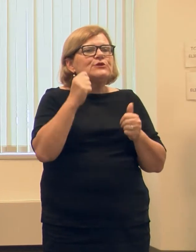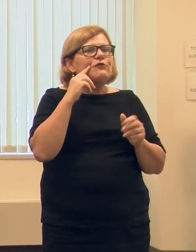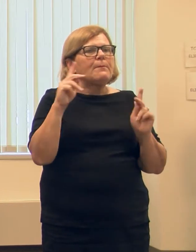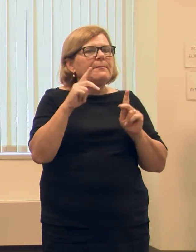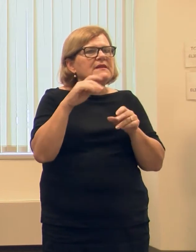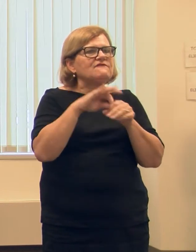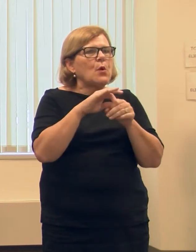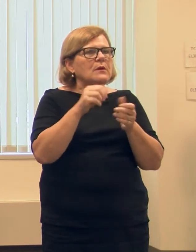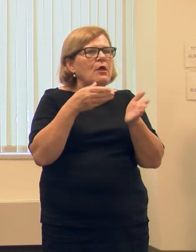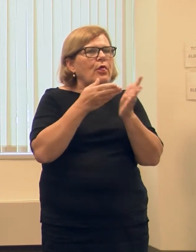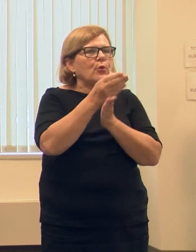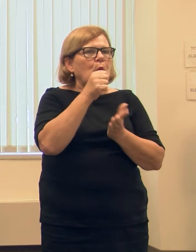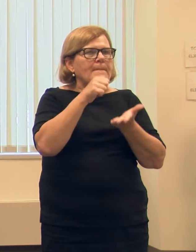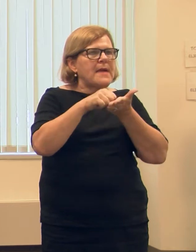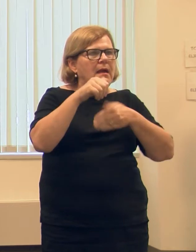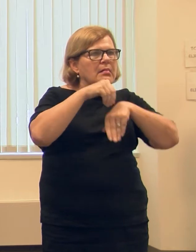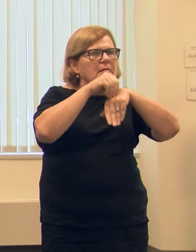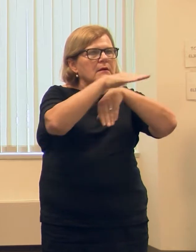people to vote by mail,